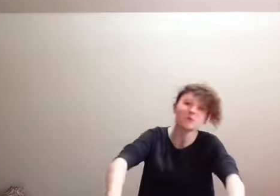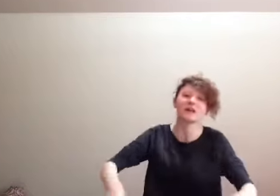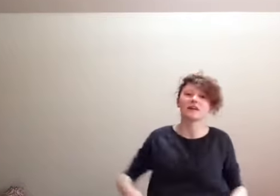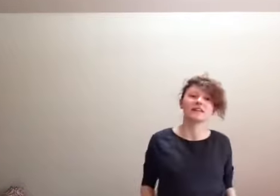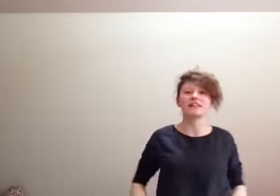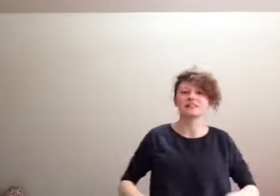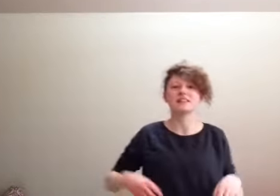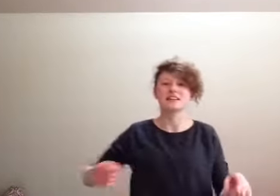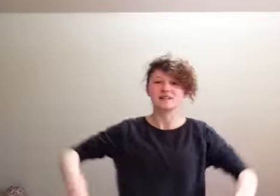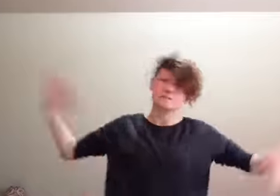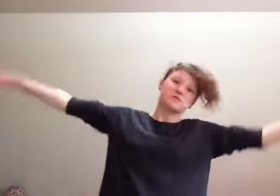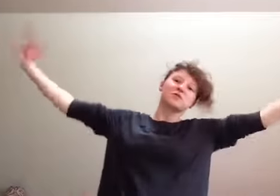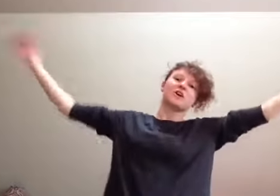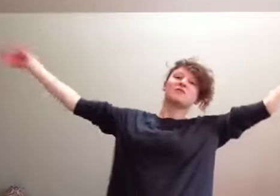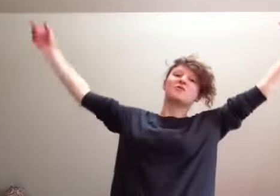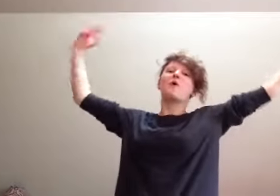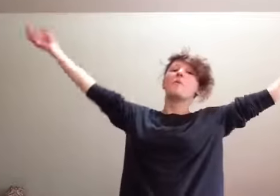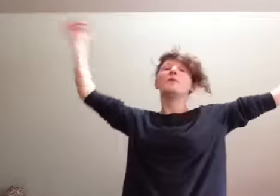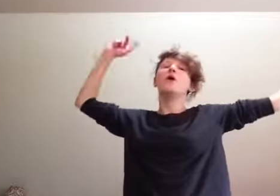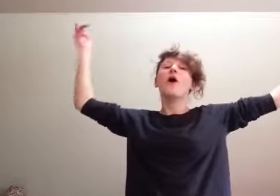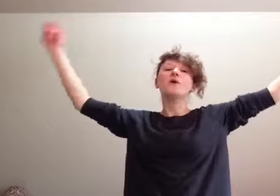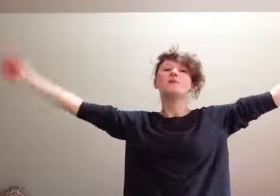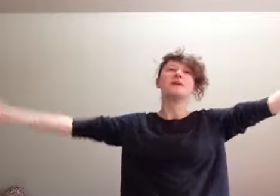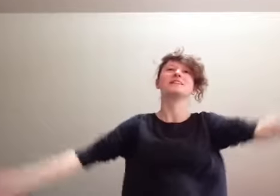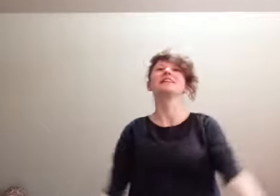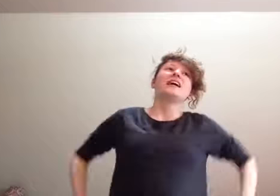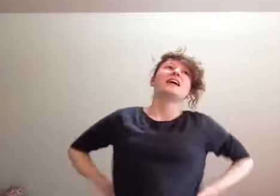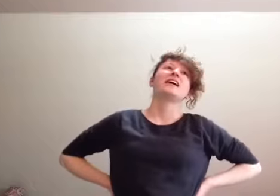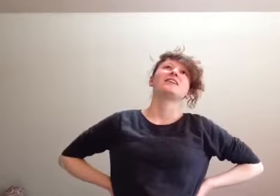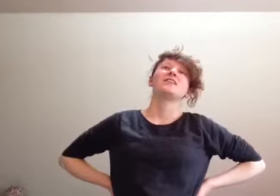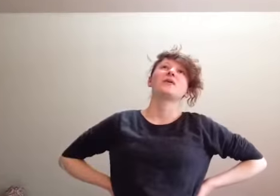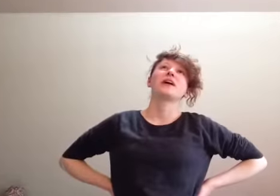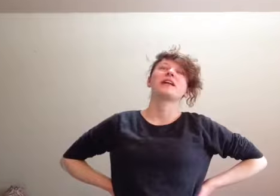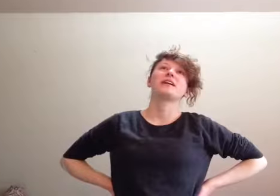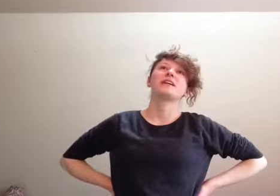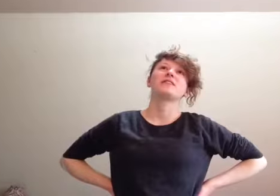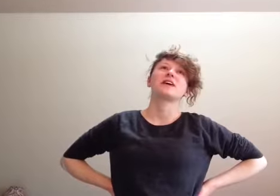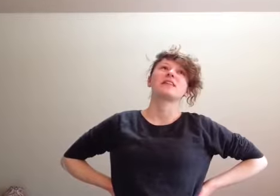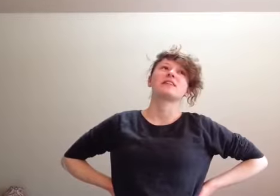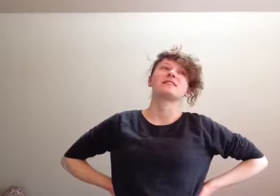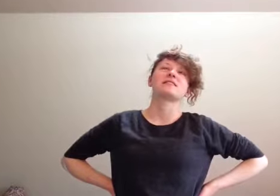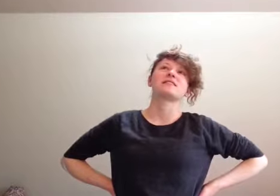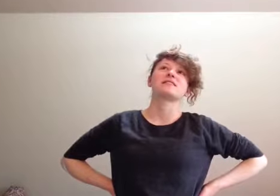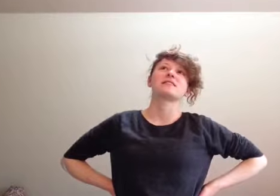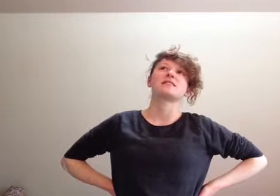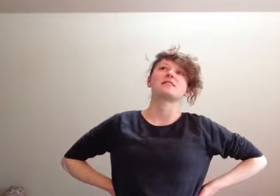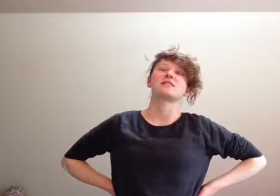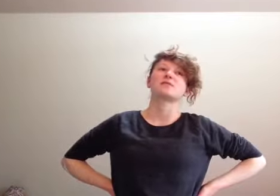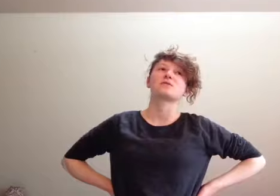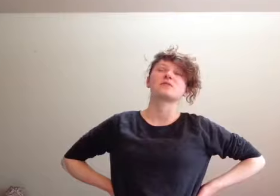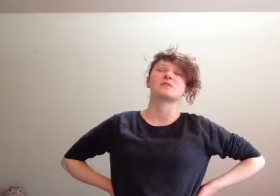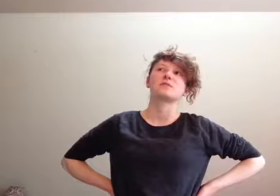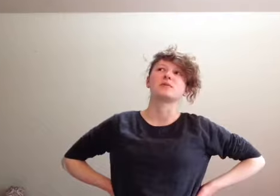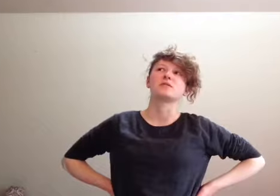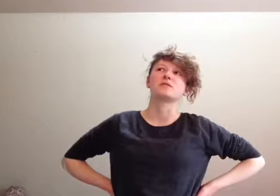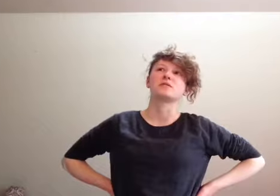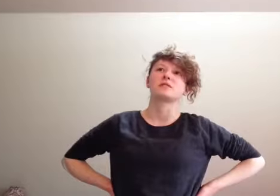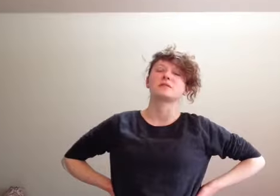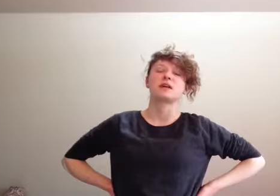down like this and it like starts to rumble the whole building. I don't know why I like the fact that it's a nice dishwasher so much. That